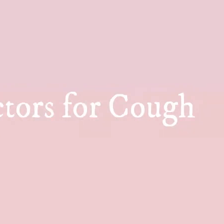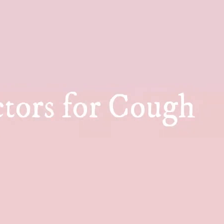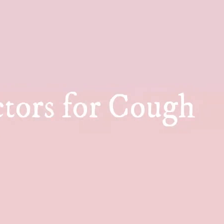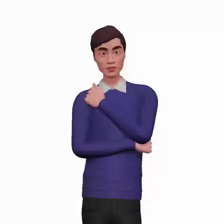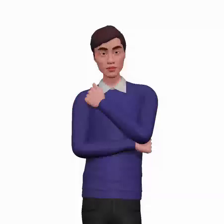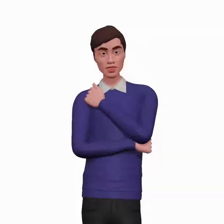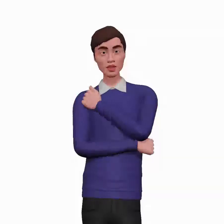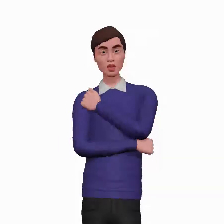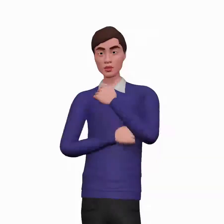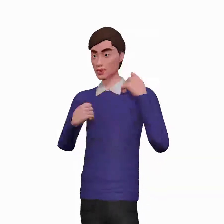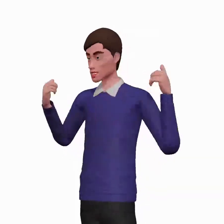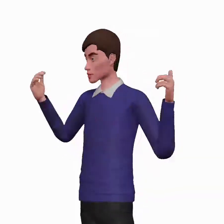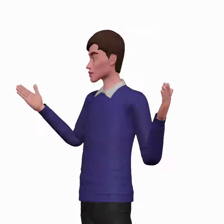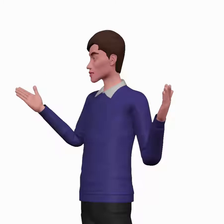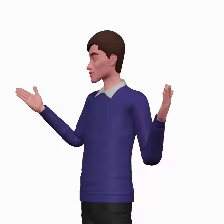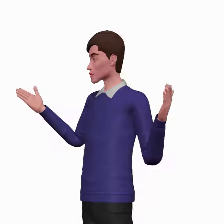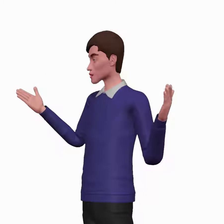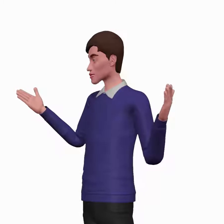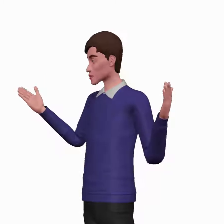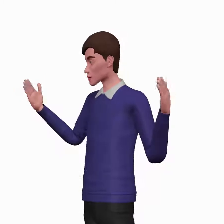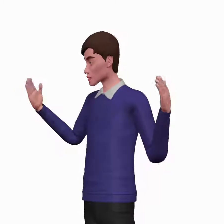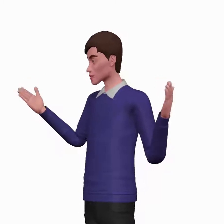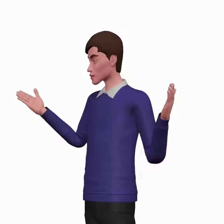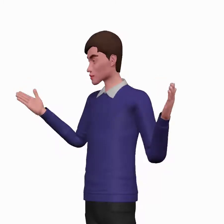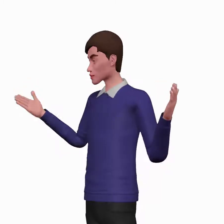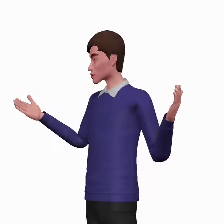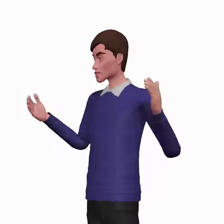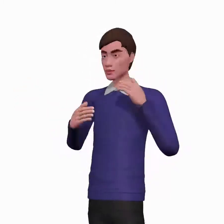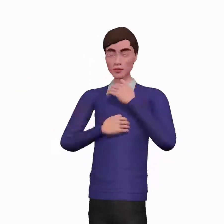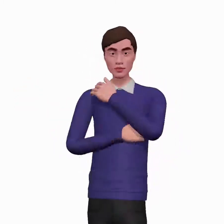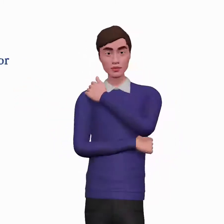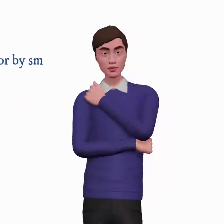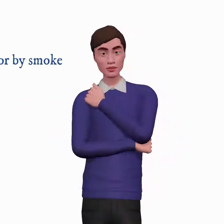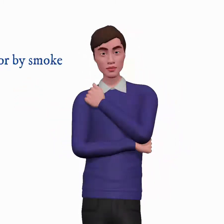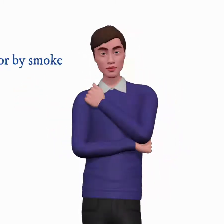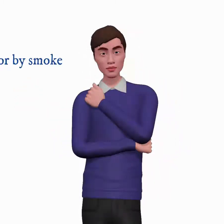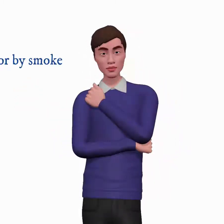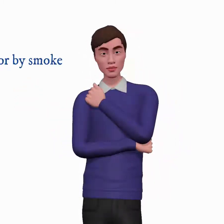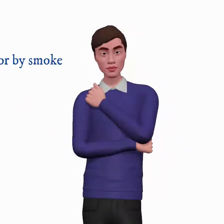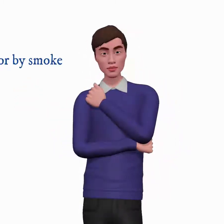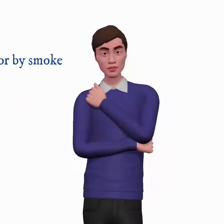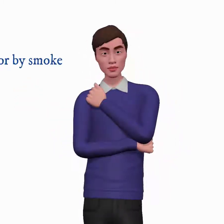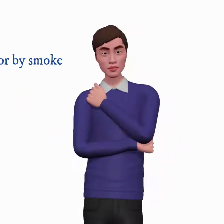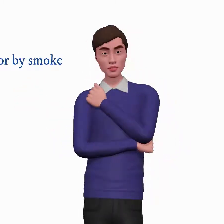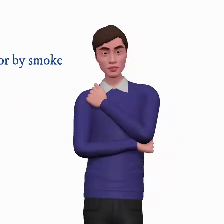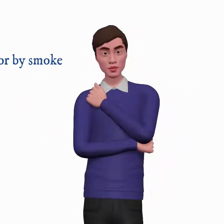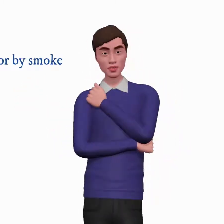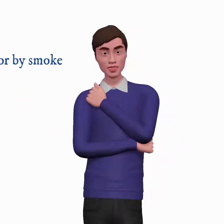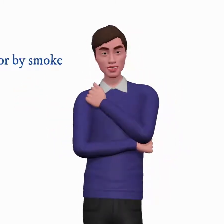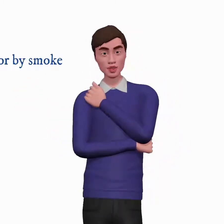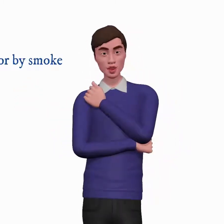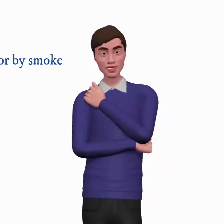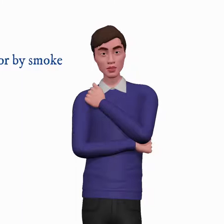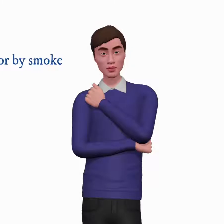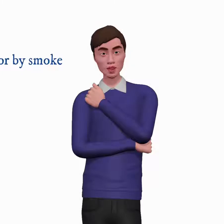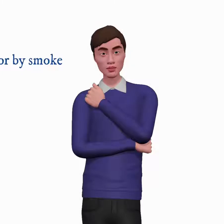Now ask about precipitating factors. Ask, can you tell anything in particular, that triggers or aggravate cough?